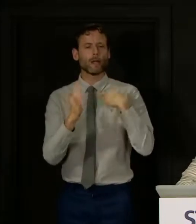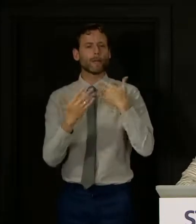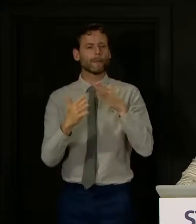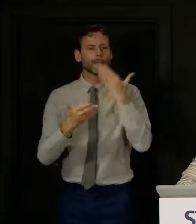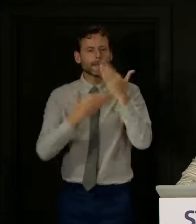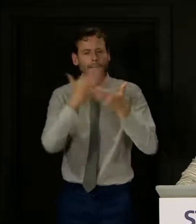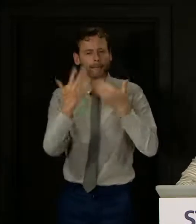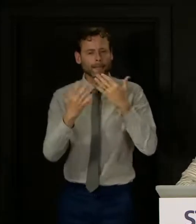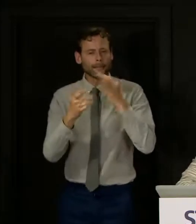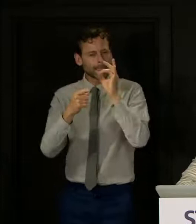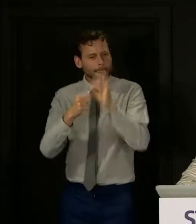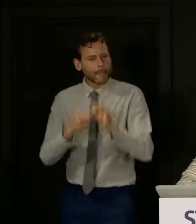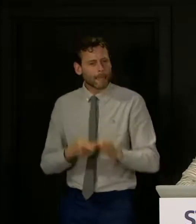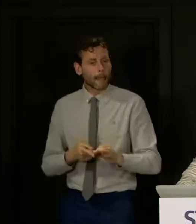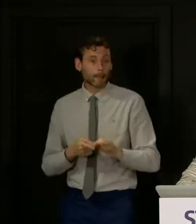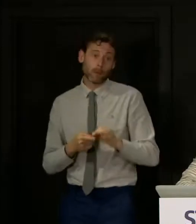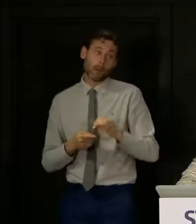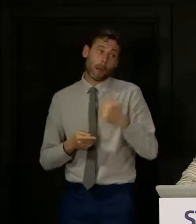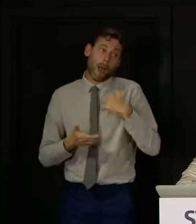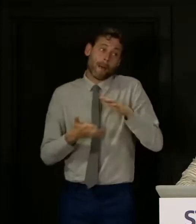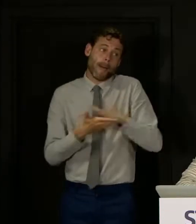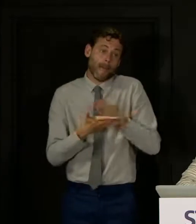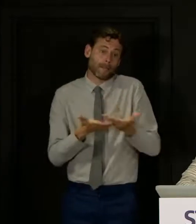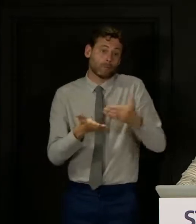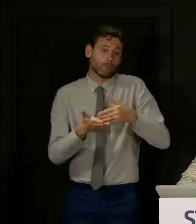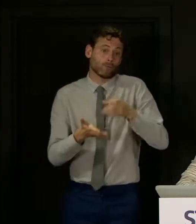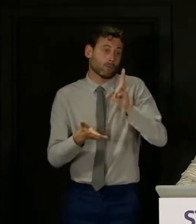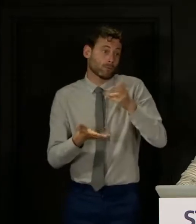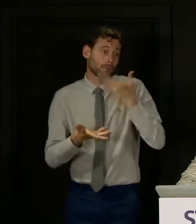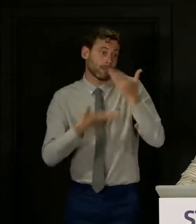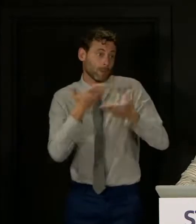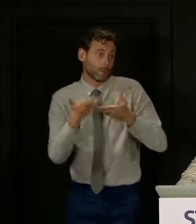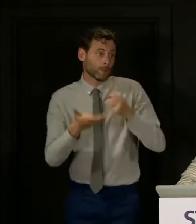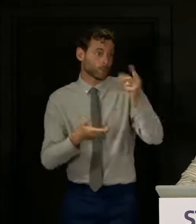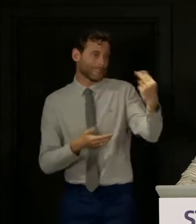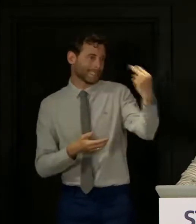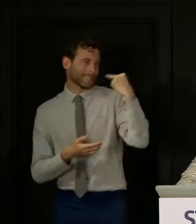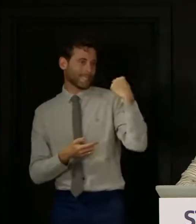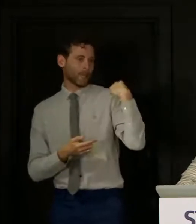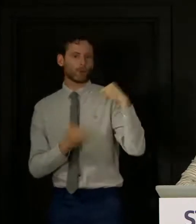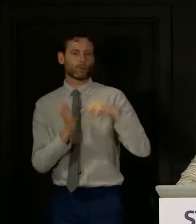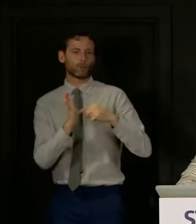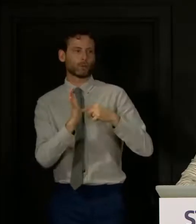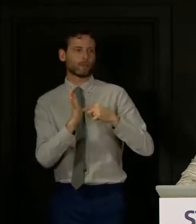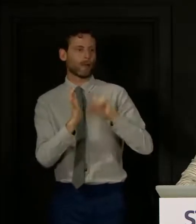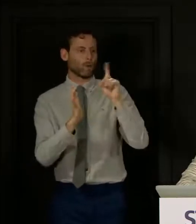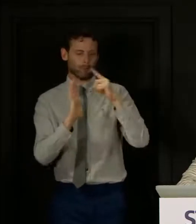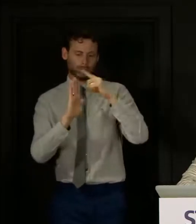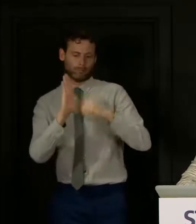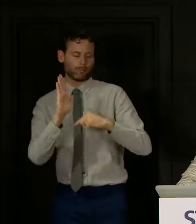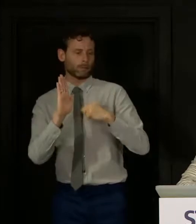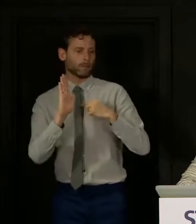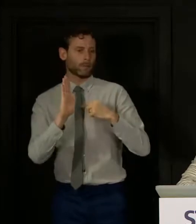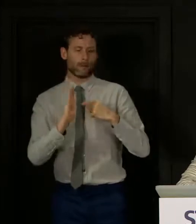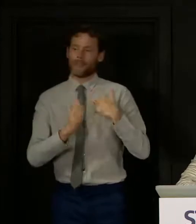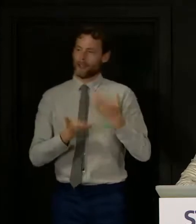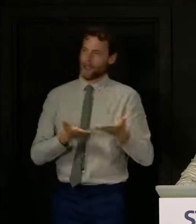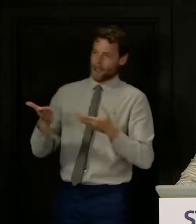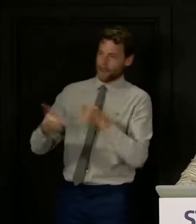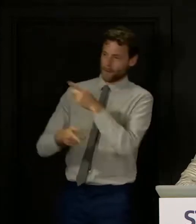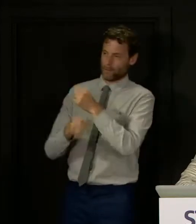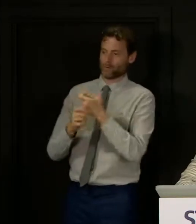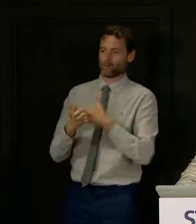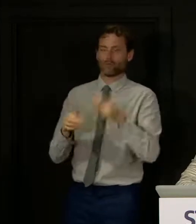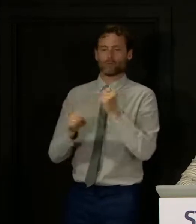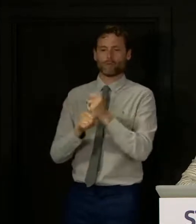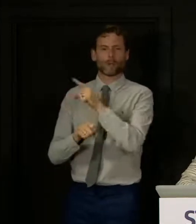considerable detail, but I'm happy to cover this particular point for you since obviously you didn't get it then. And I'll hand over to Gregor who'll talk